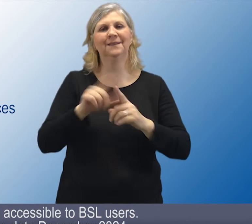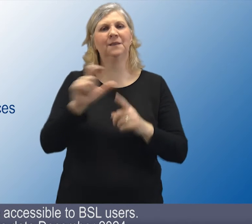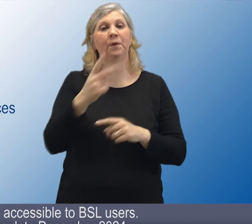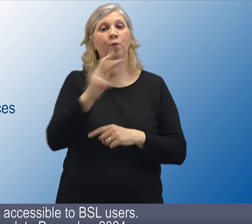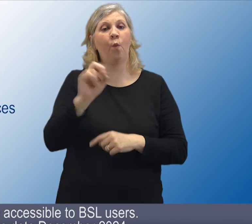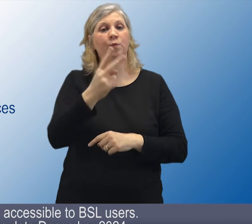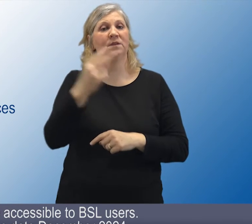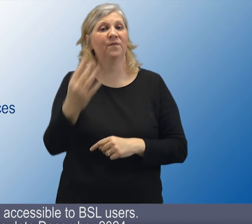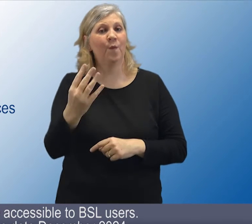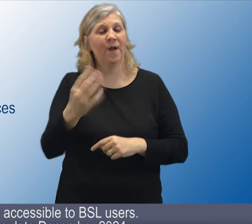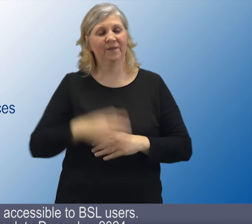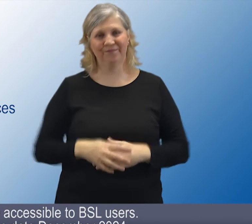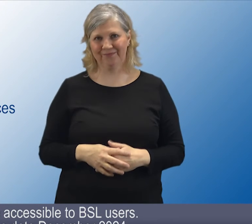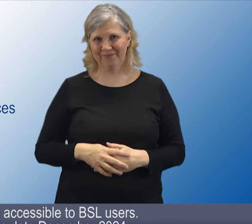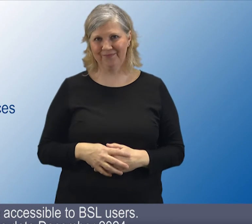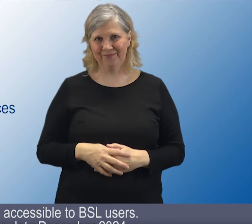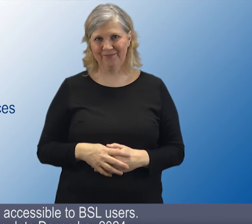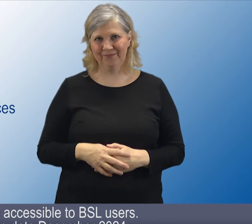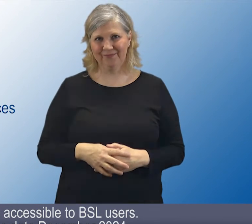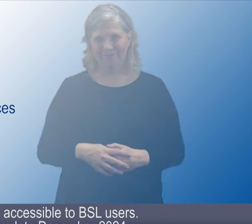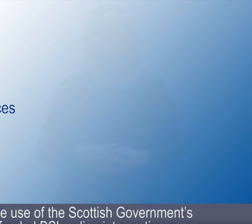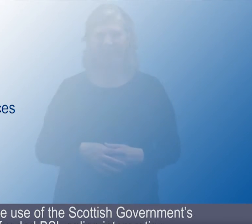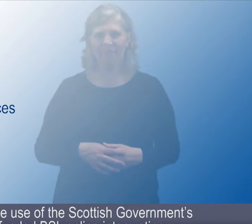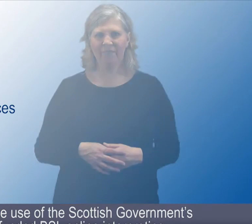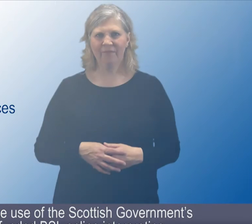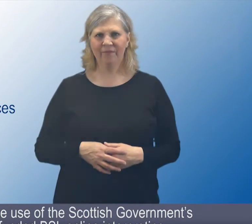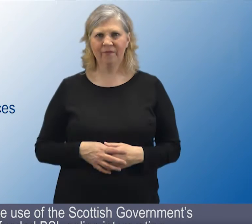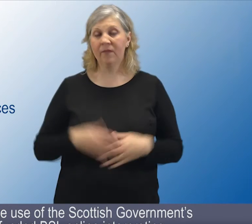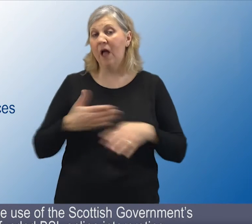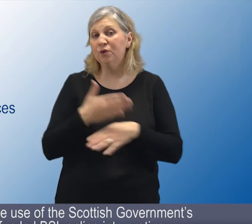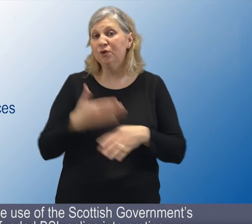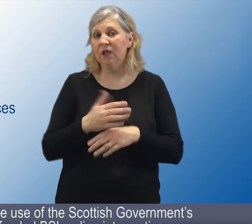accessible Due date, December 2024